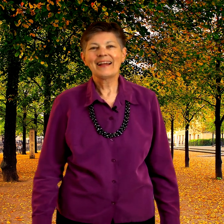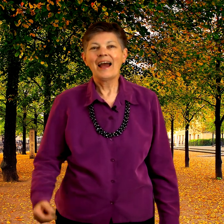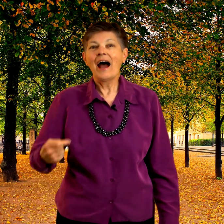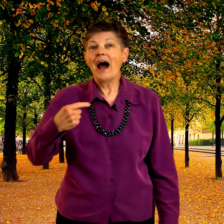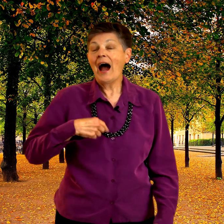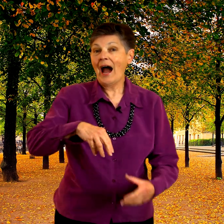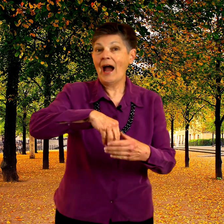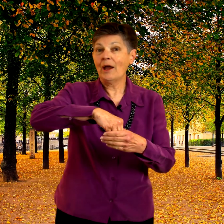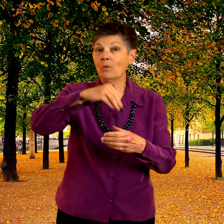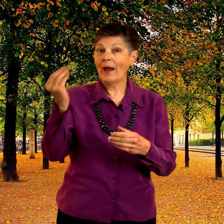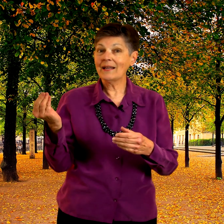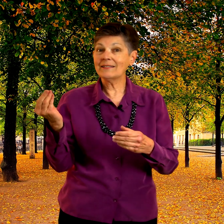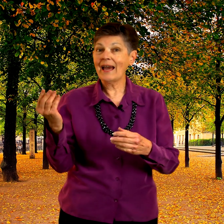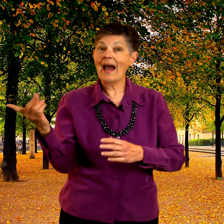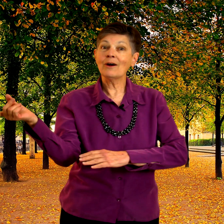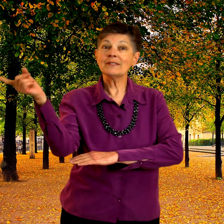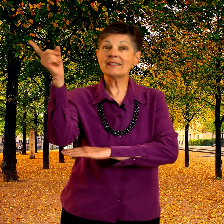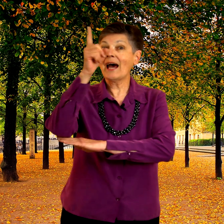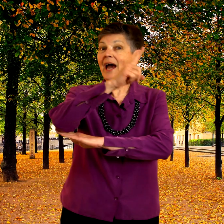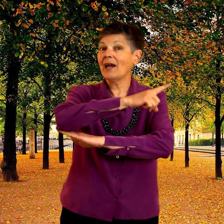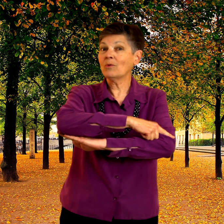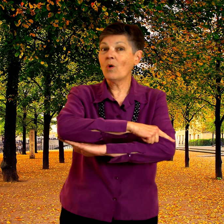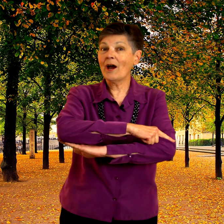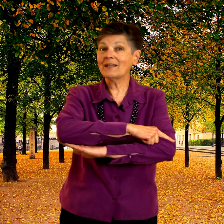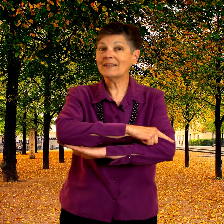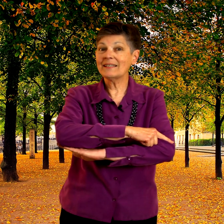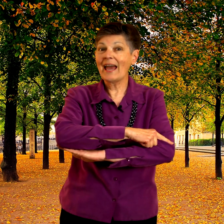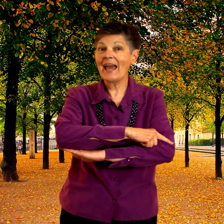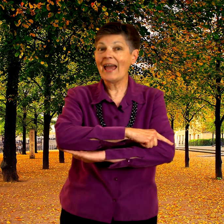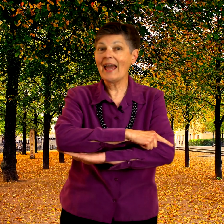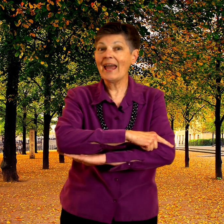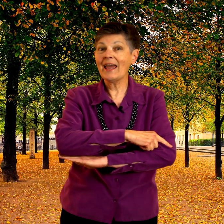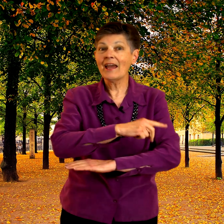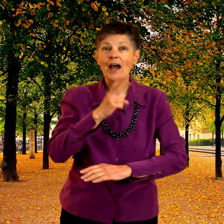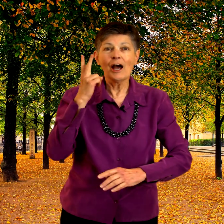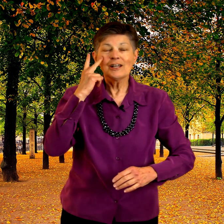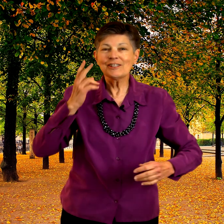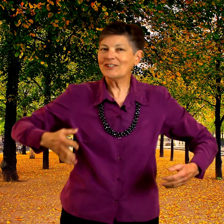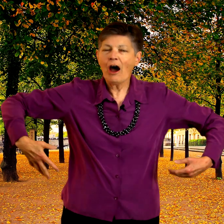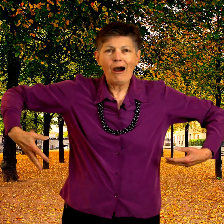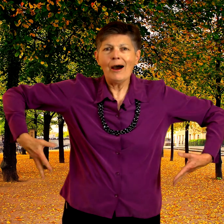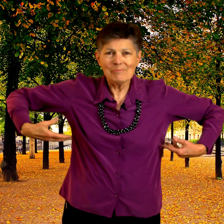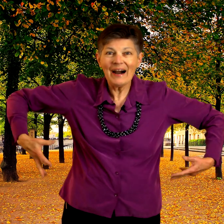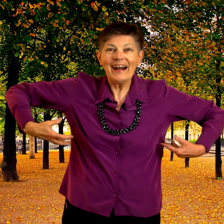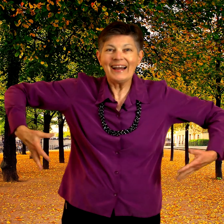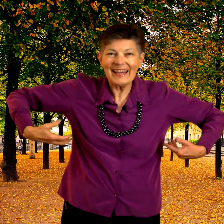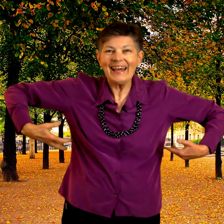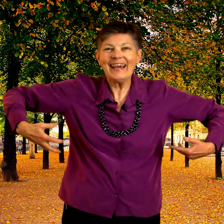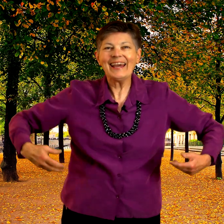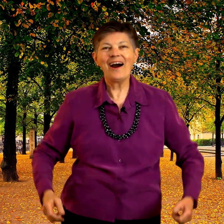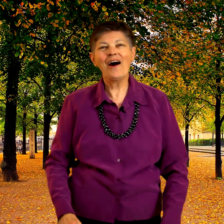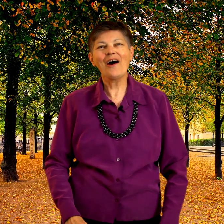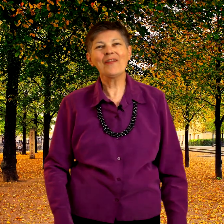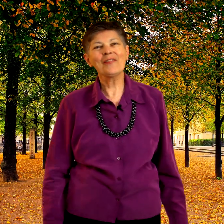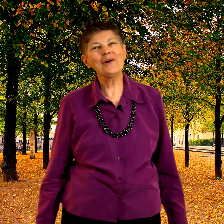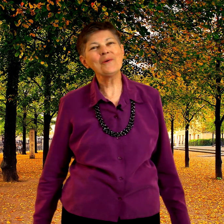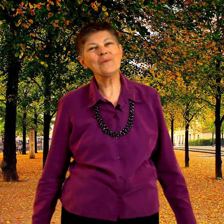I went outside one day, saw a monkey on the